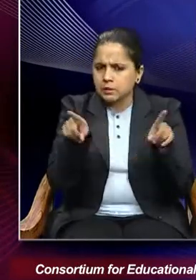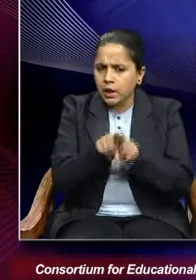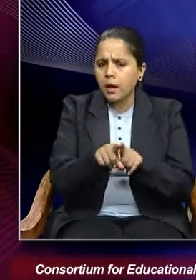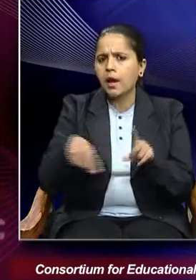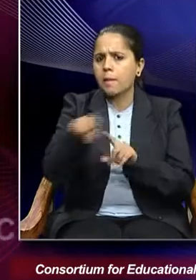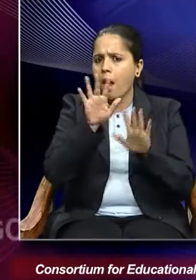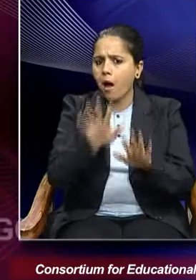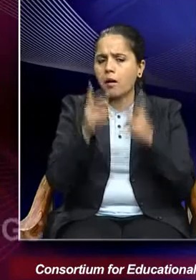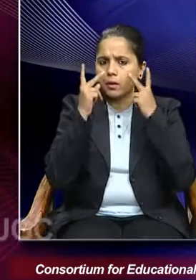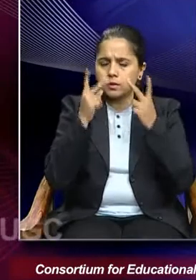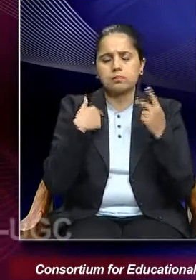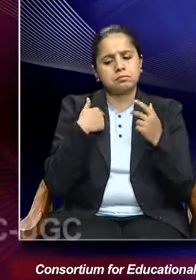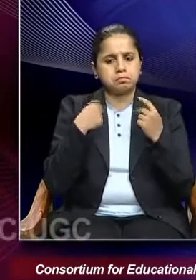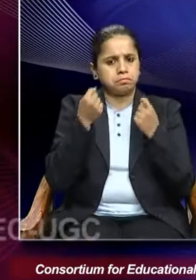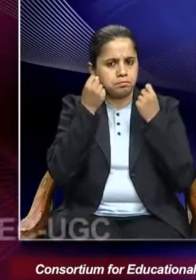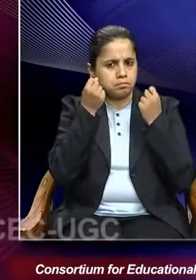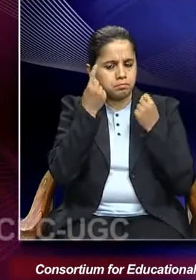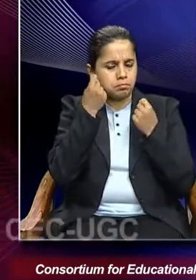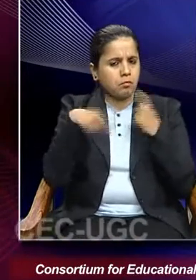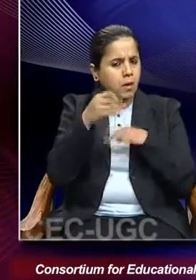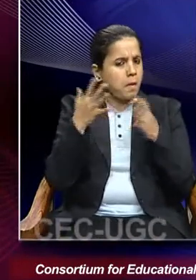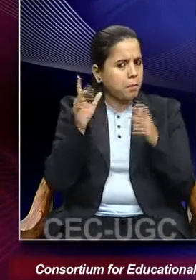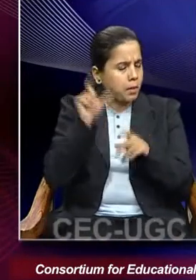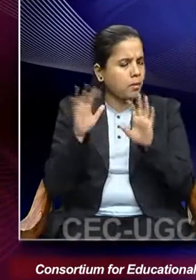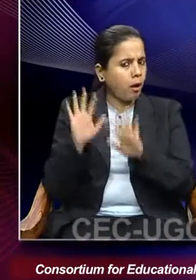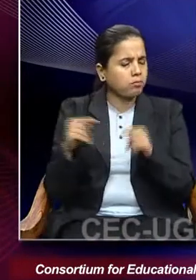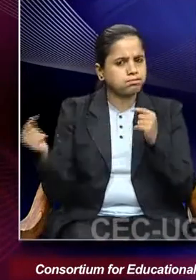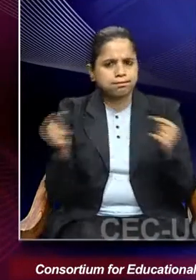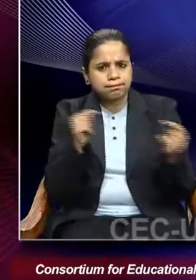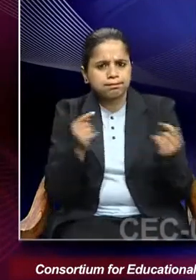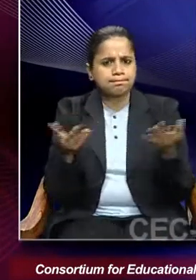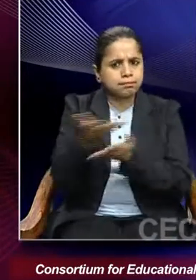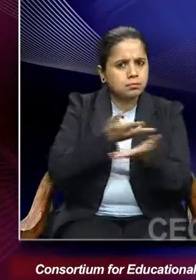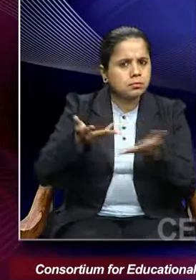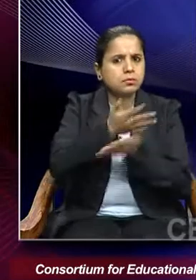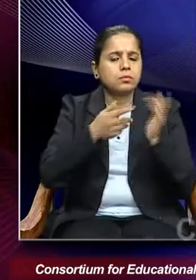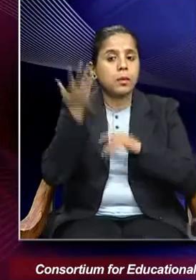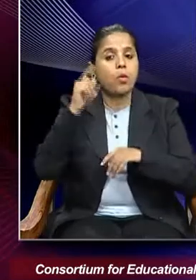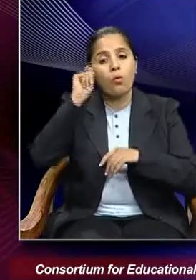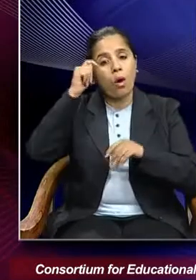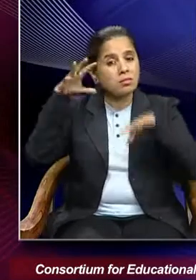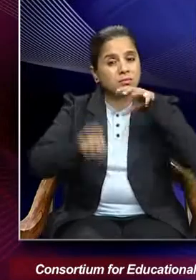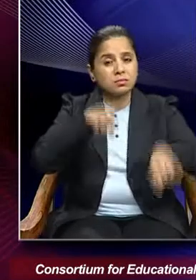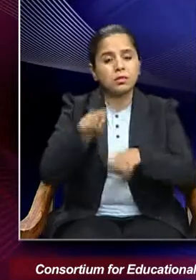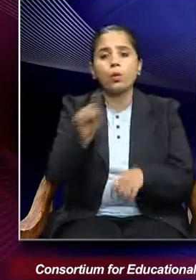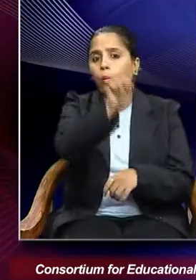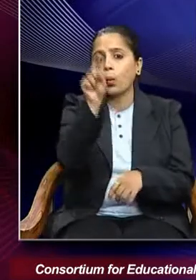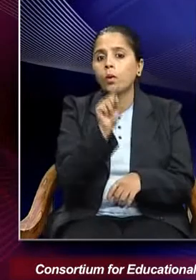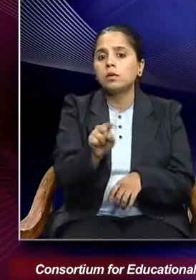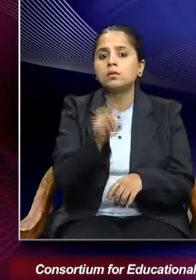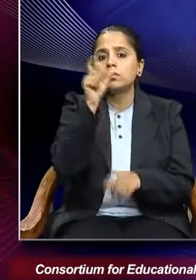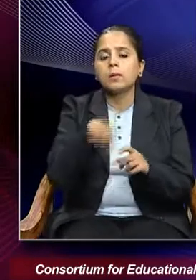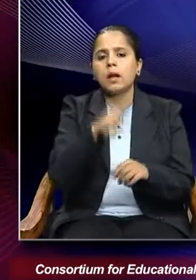into account several debates that were part of the colonial question on